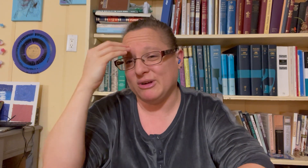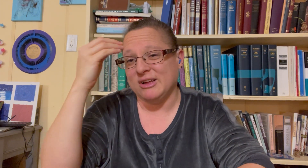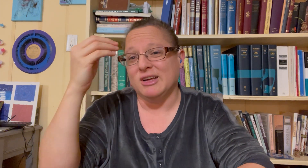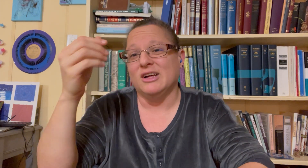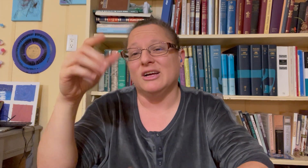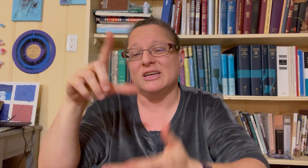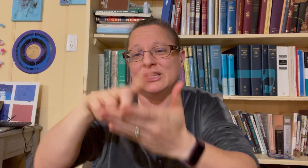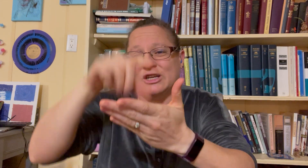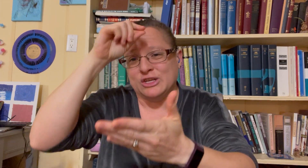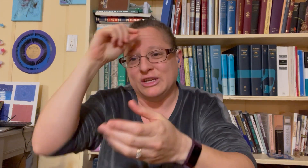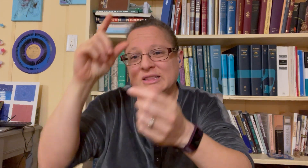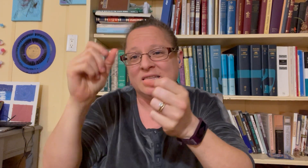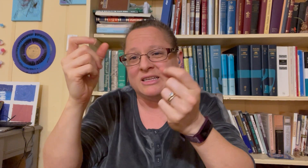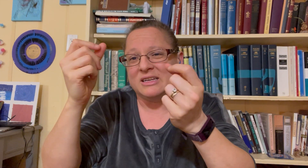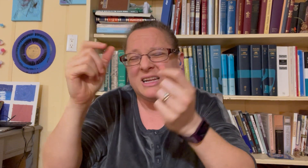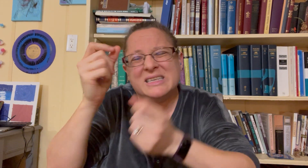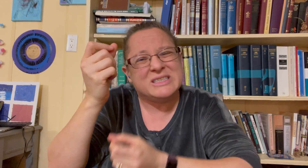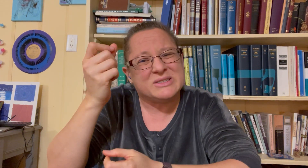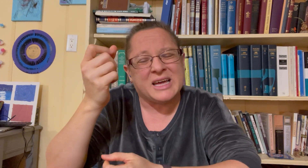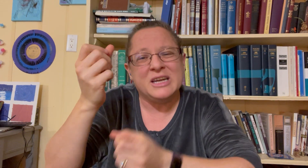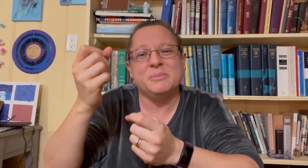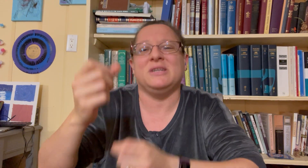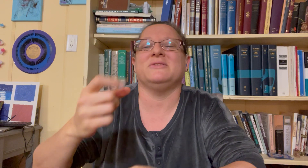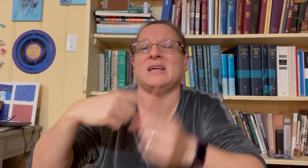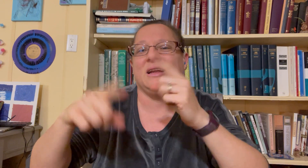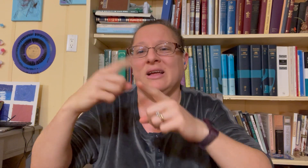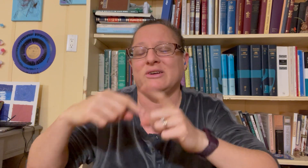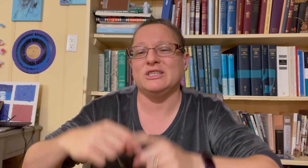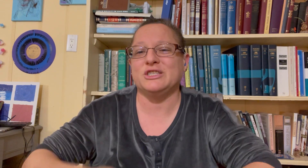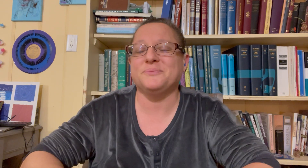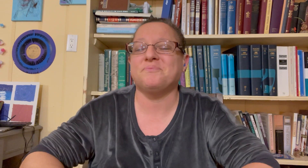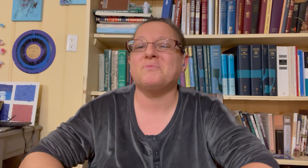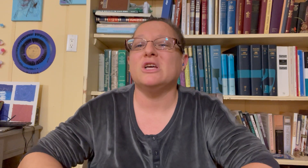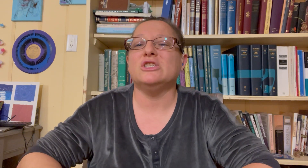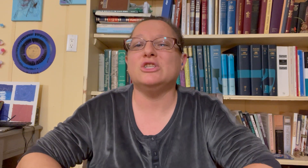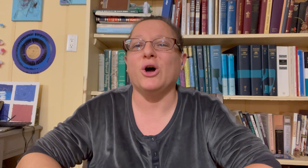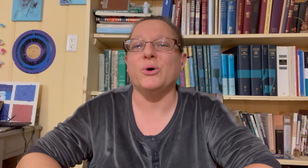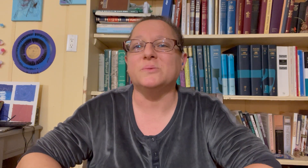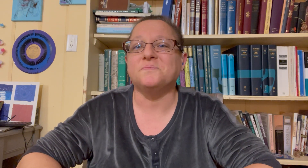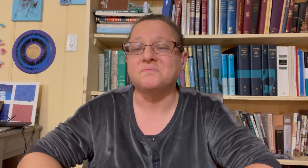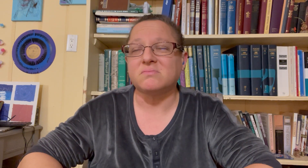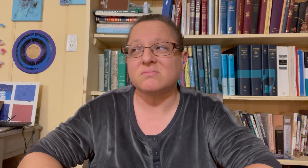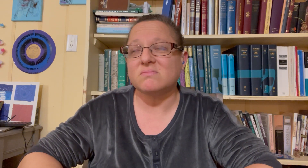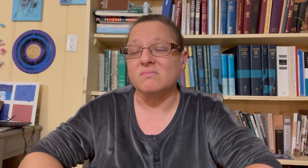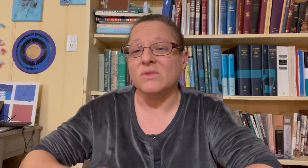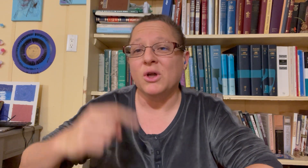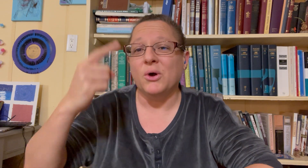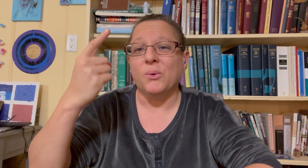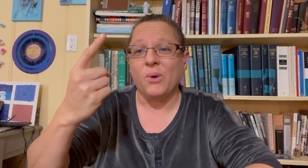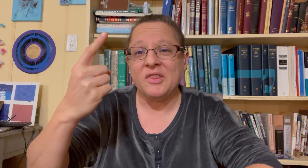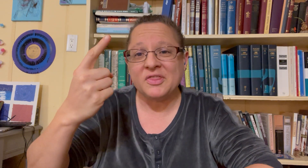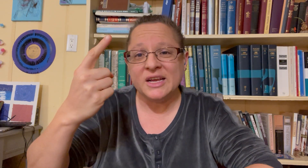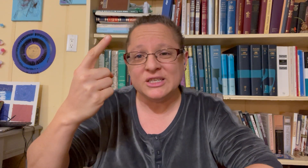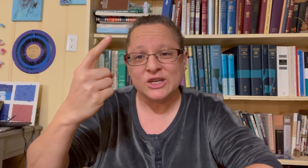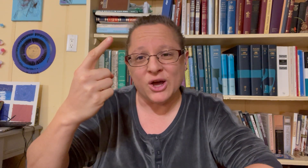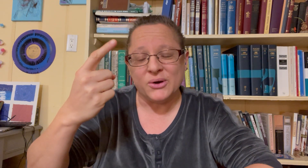can learn a little a little tiny bit of sign language so one thing to know